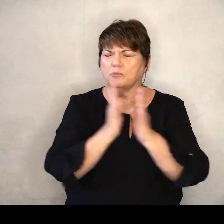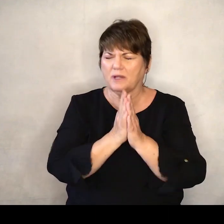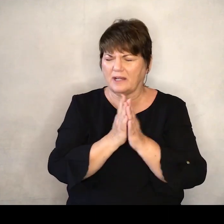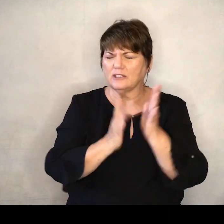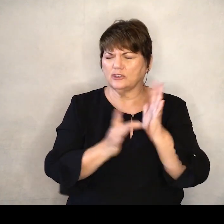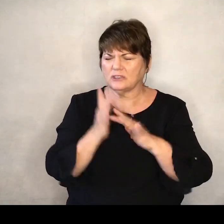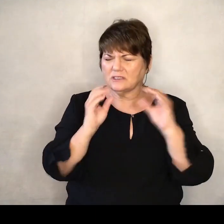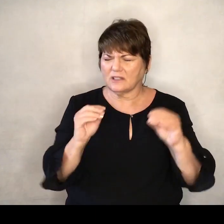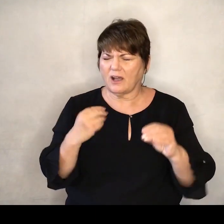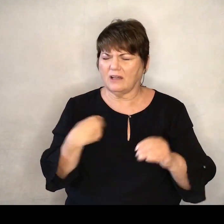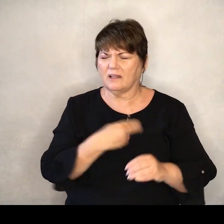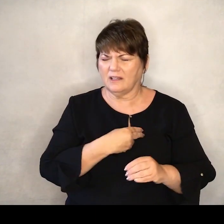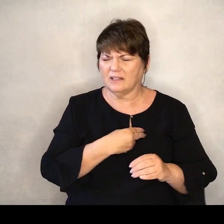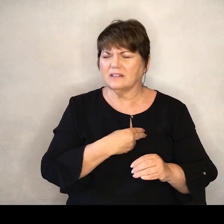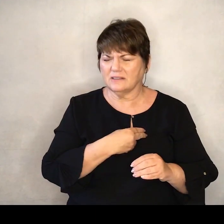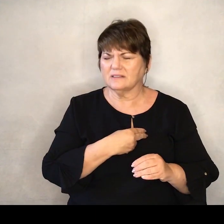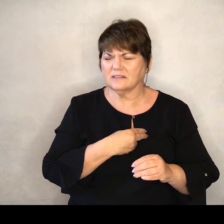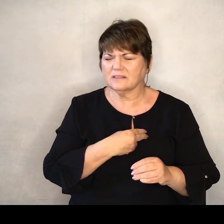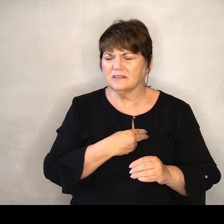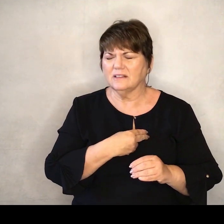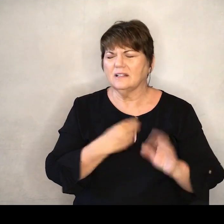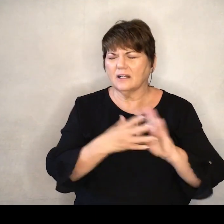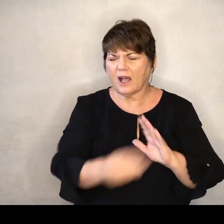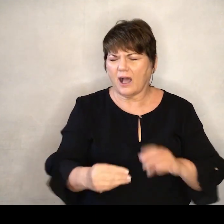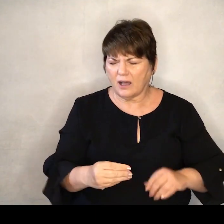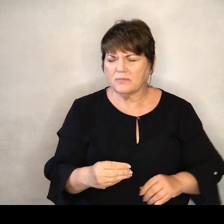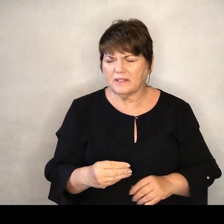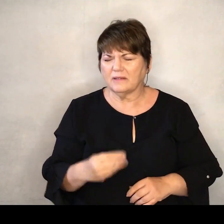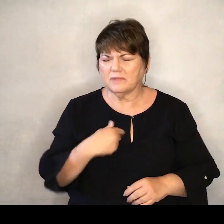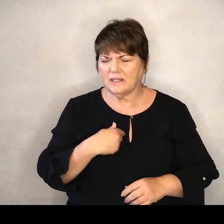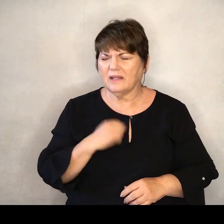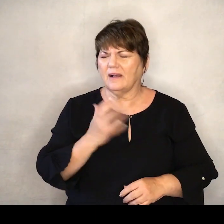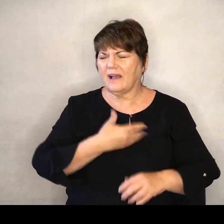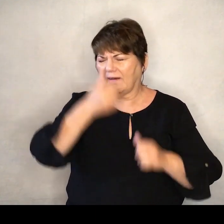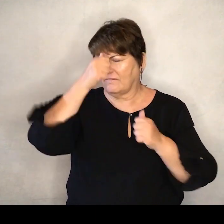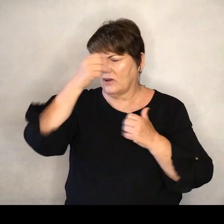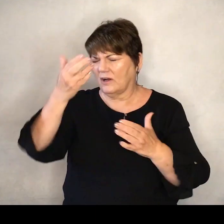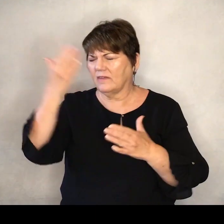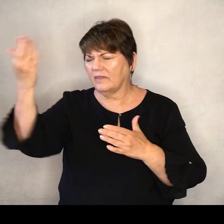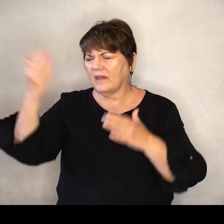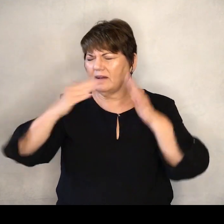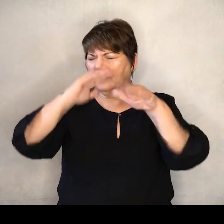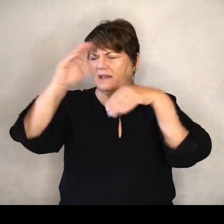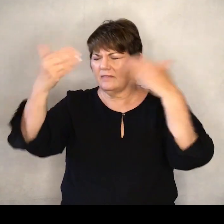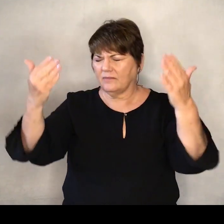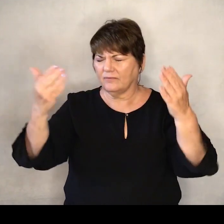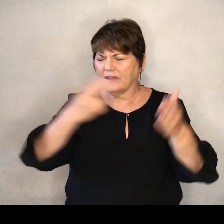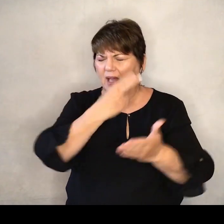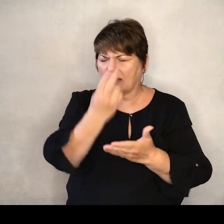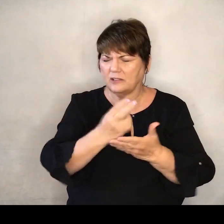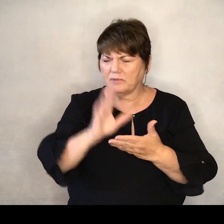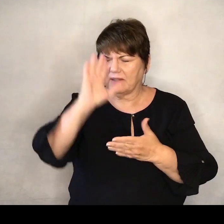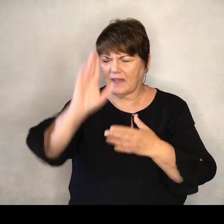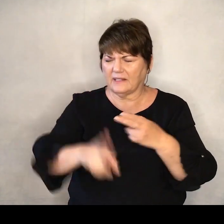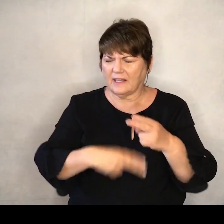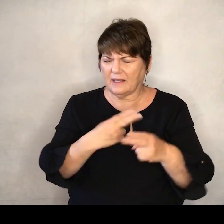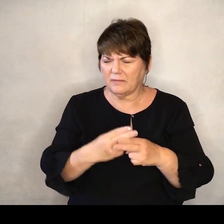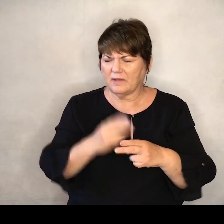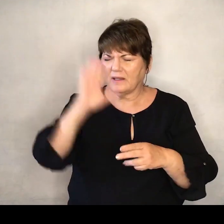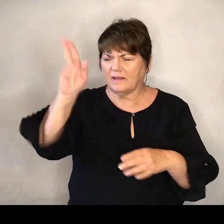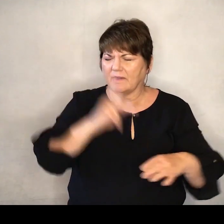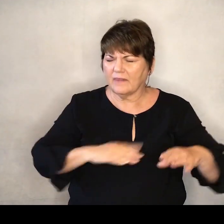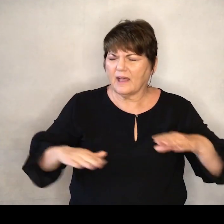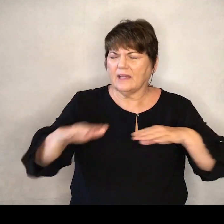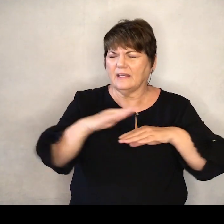that Jesus taught us His disciples by saying Our Father who art in heaven Hallowed be thy name